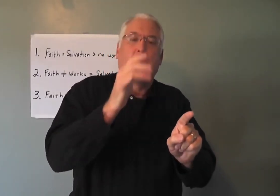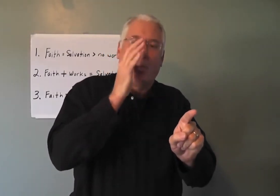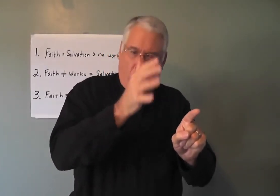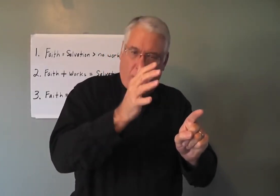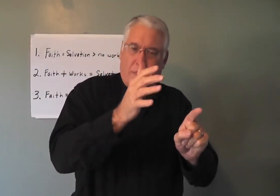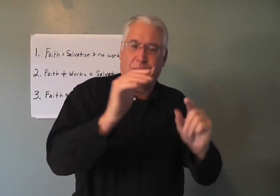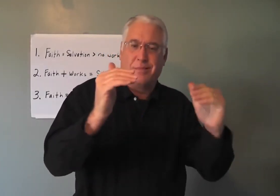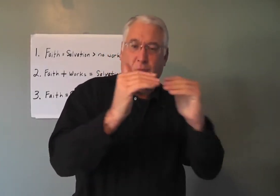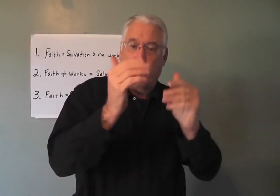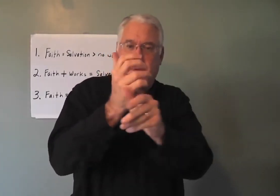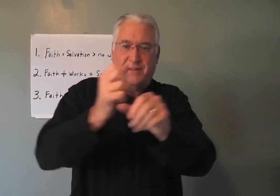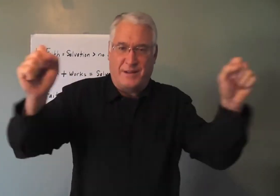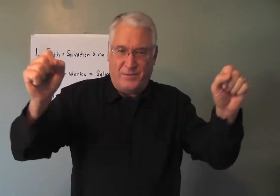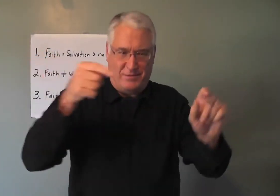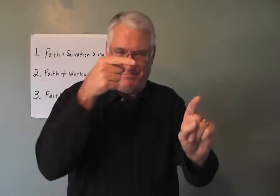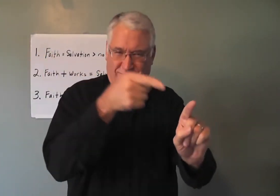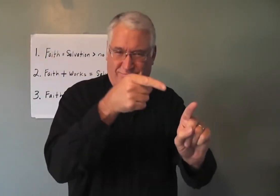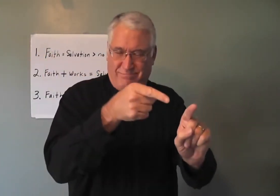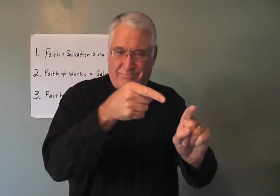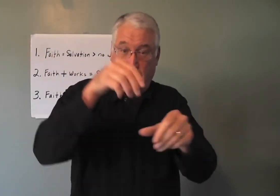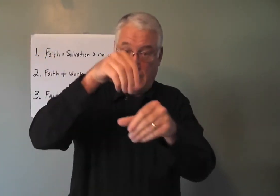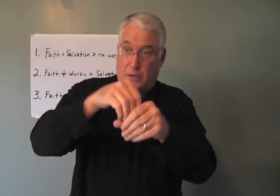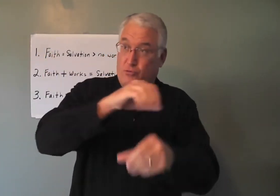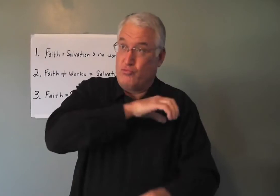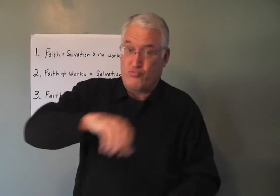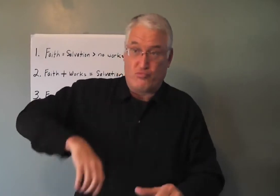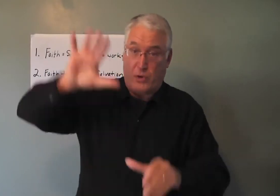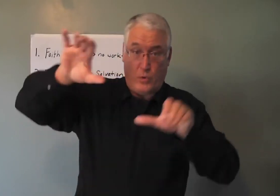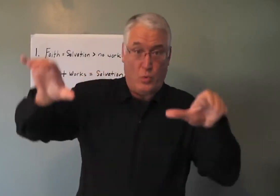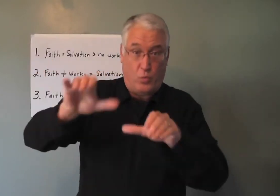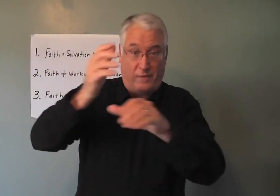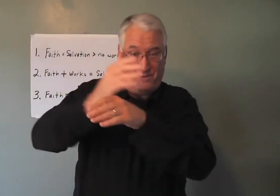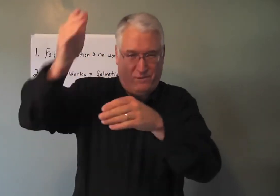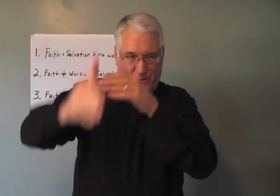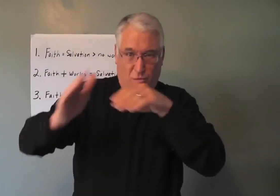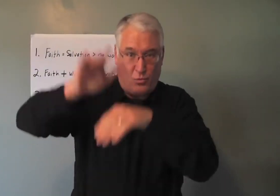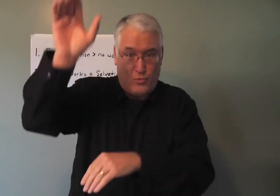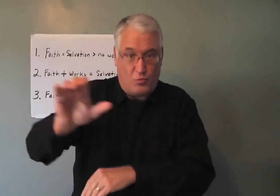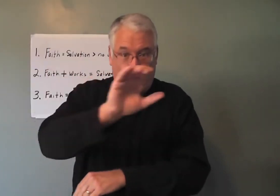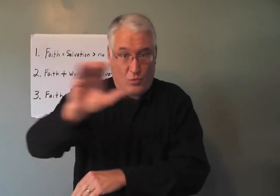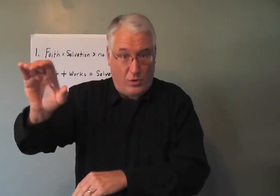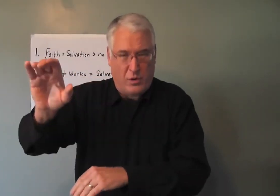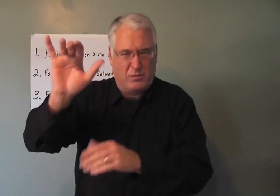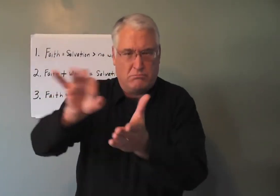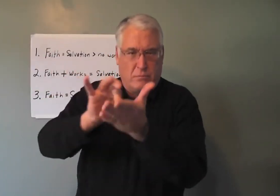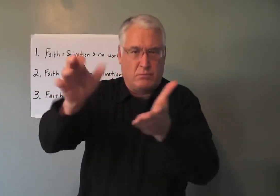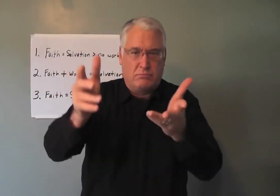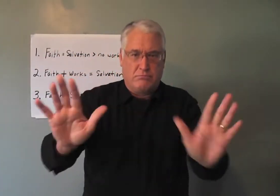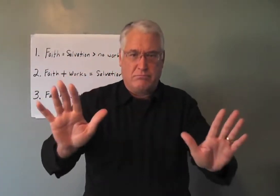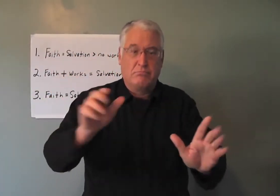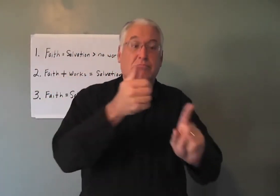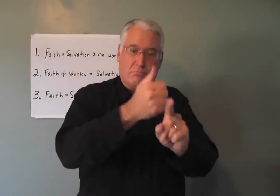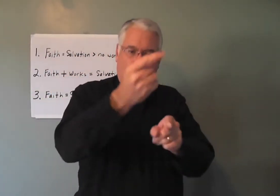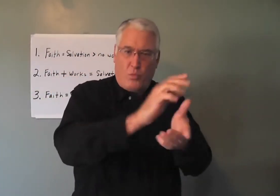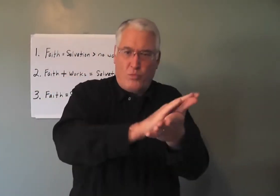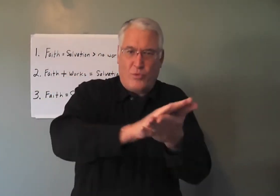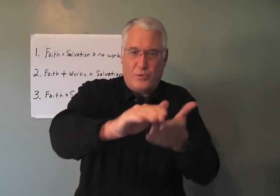faith, that's faith that will equal salvation. Faith in Christ Jesus finished work on the cross that counts as